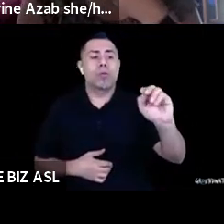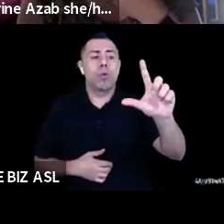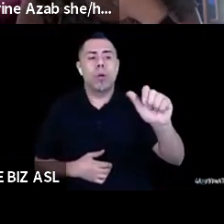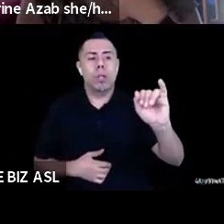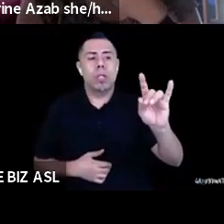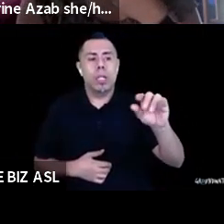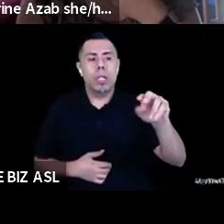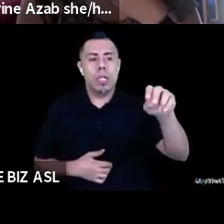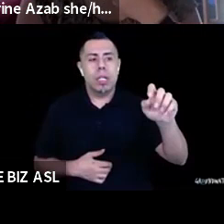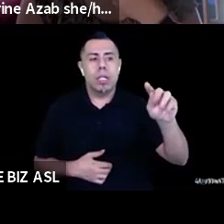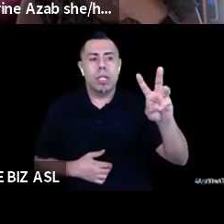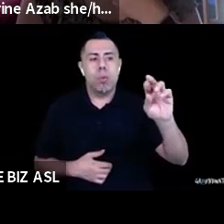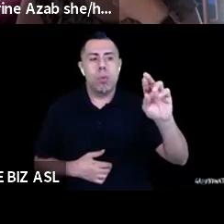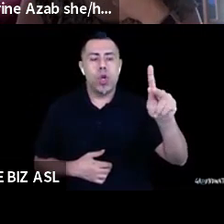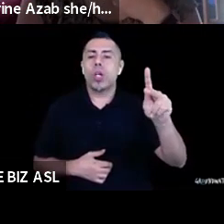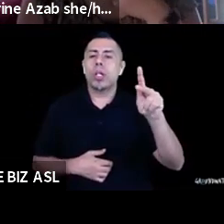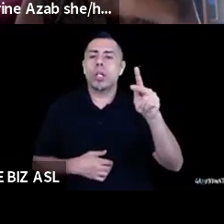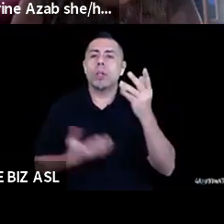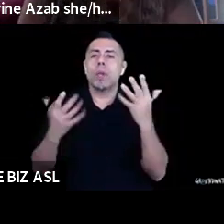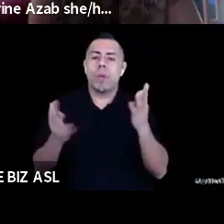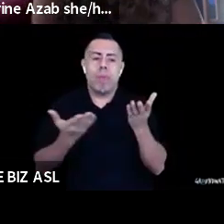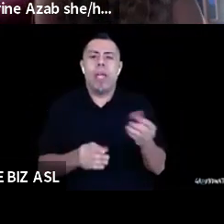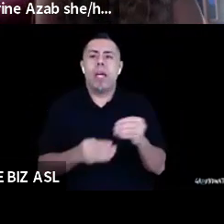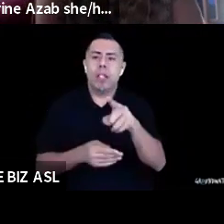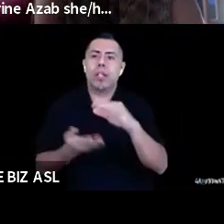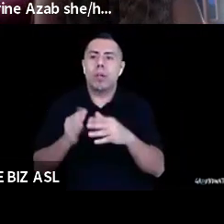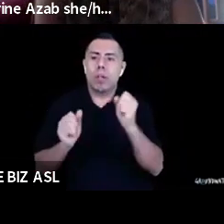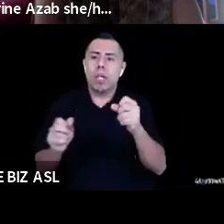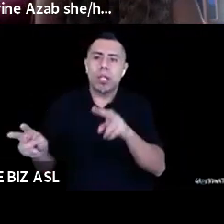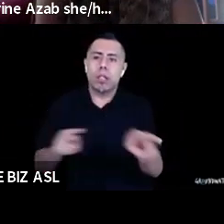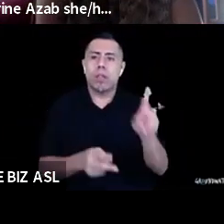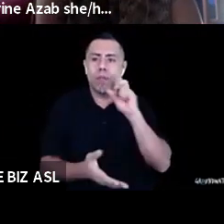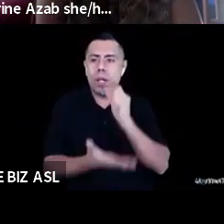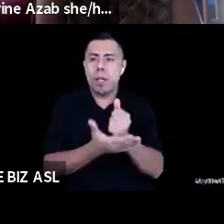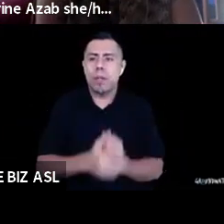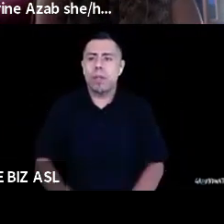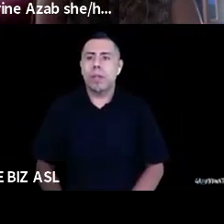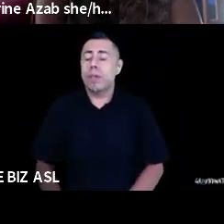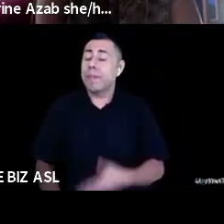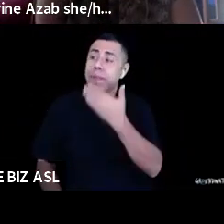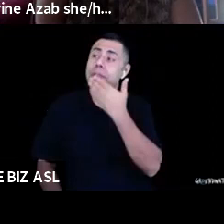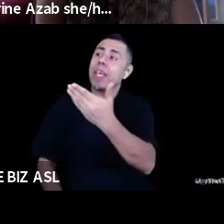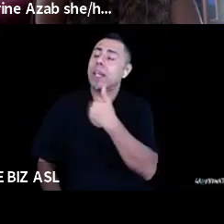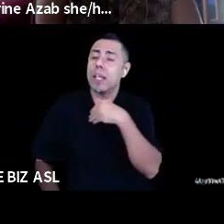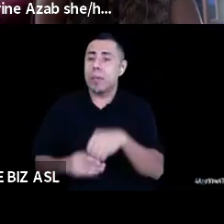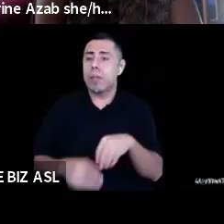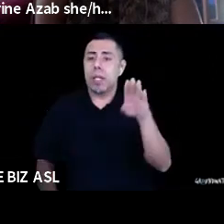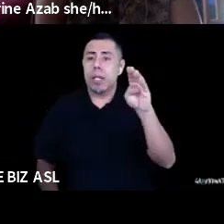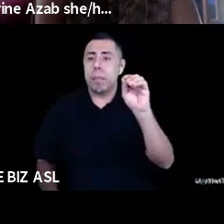that might be a place to turn to. Thank you. I'm, I'm in the Bay and I don't know if anybody else is in the Bay area. It seems